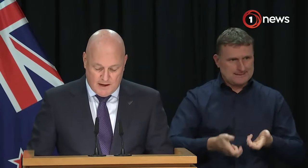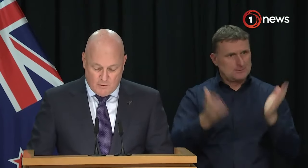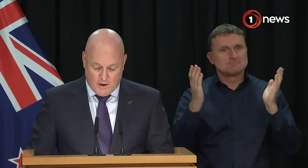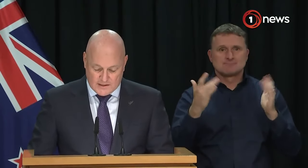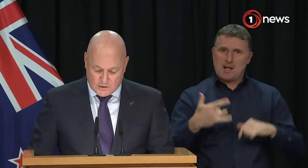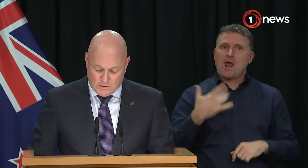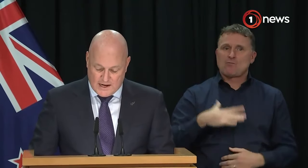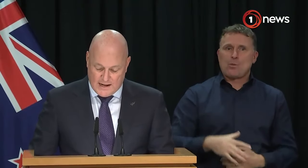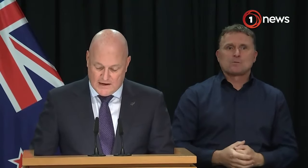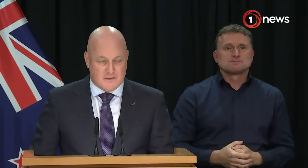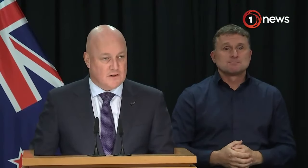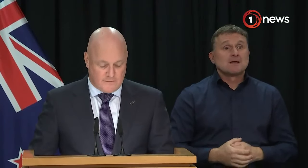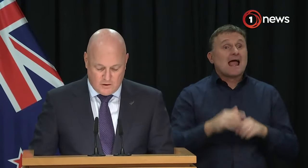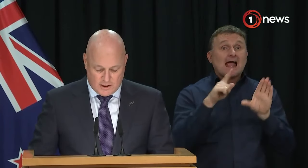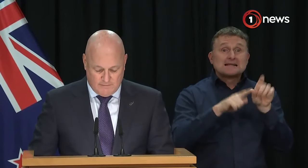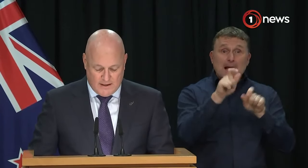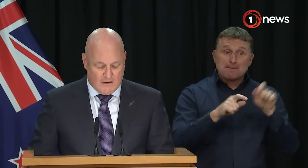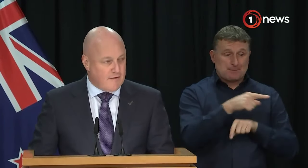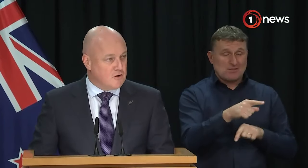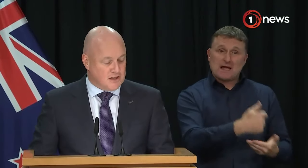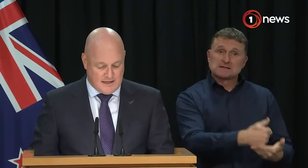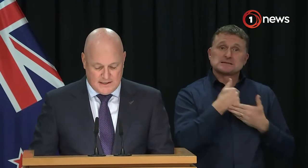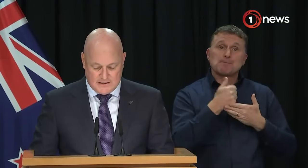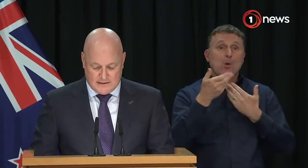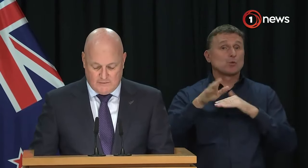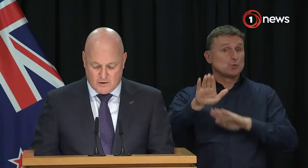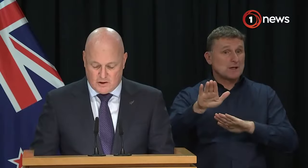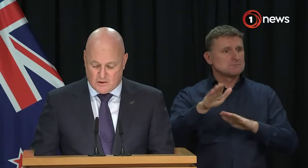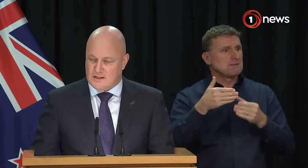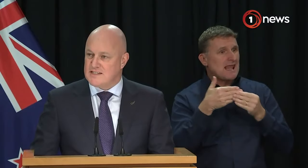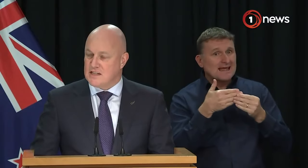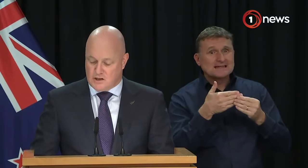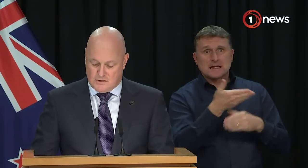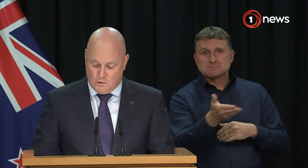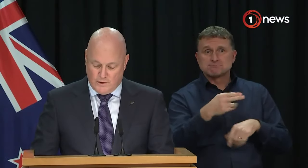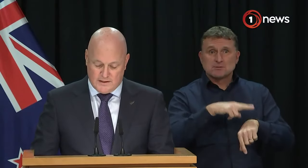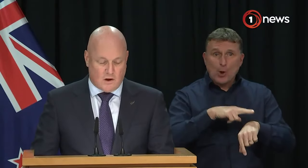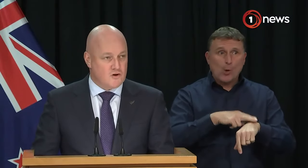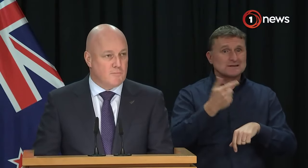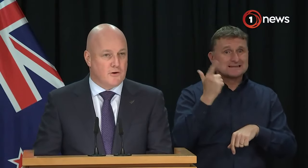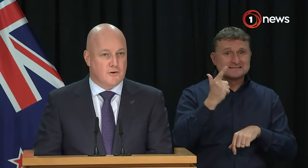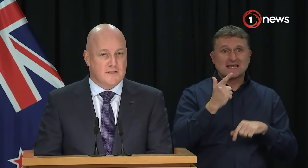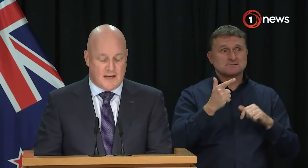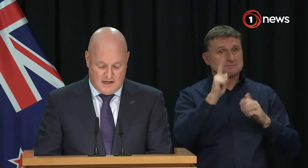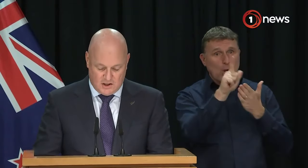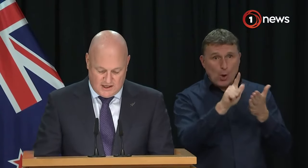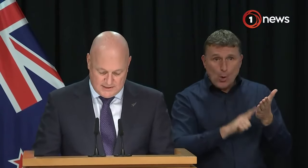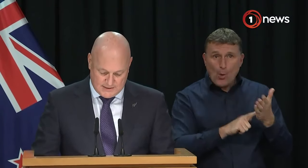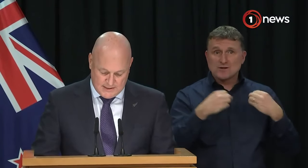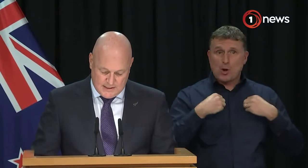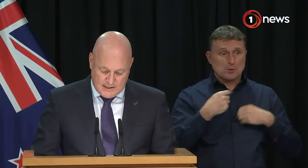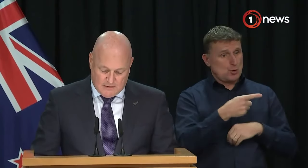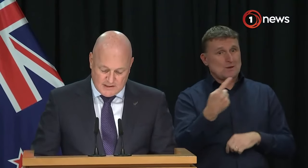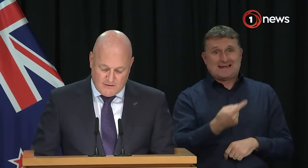and young people at school today are New Zealand's future. They are our future leaders, our future doctors, teachers, lawyers, entrepreneurs and